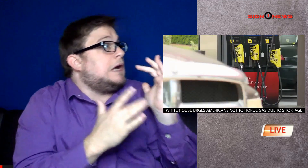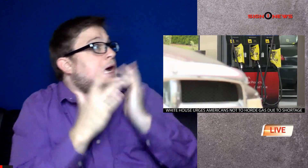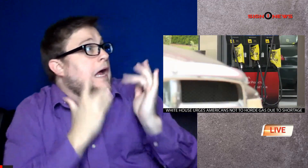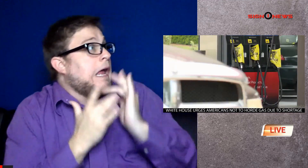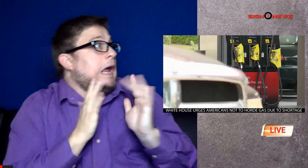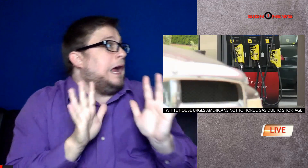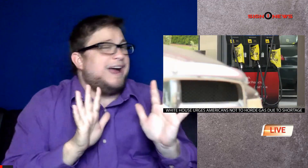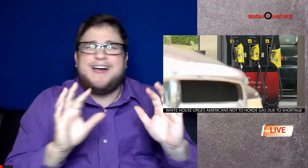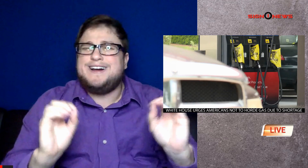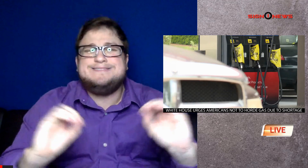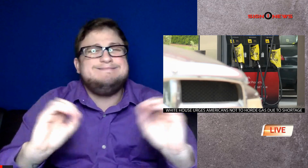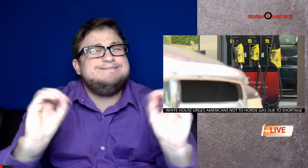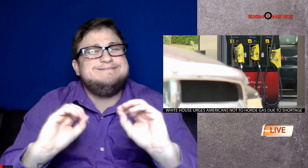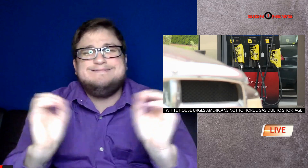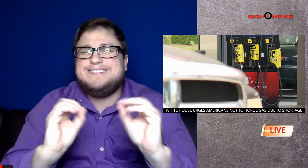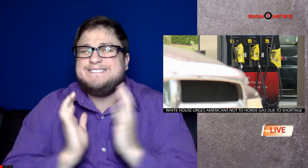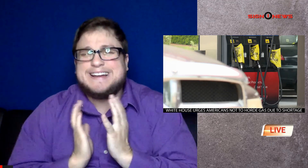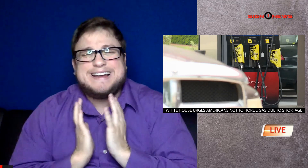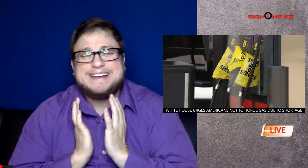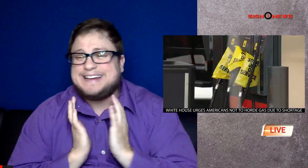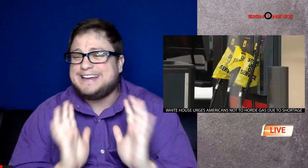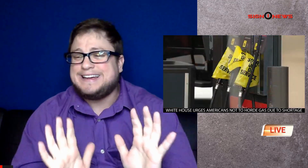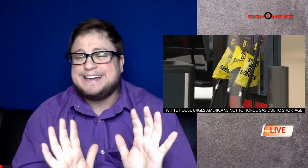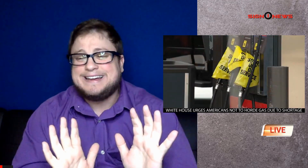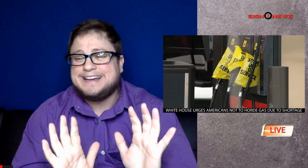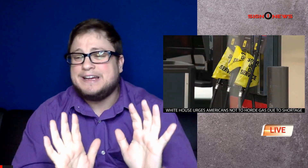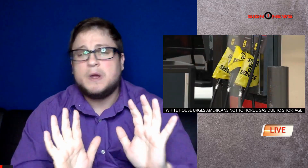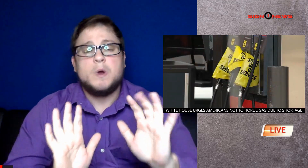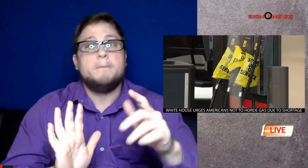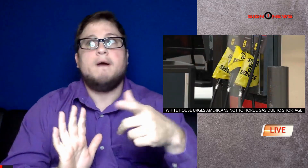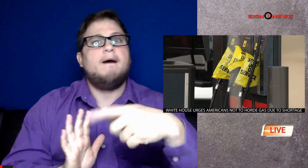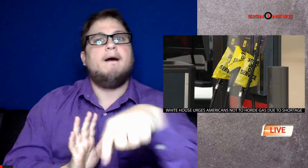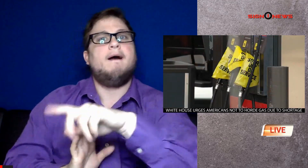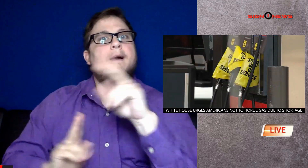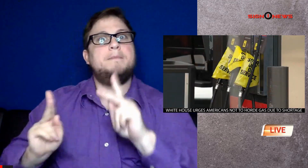white house officials say there is not a fuel shortage right now